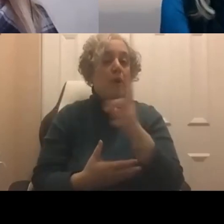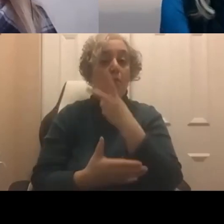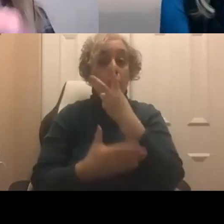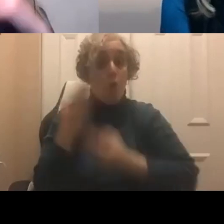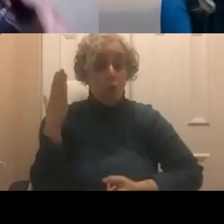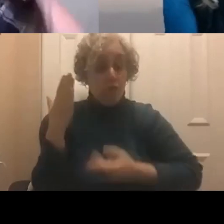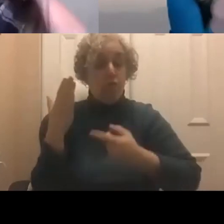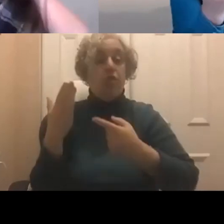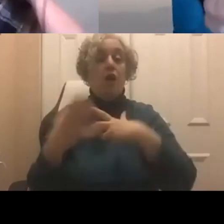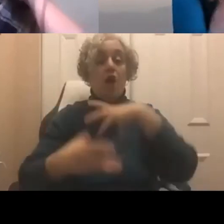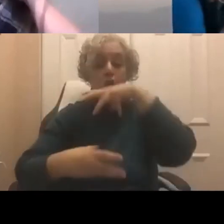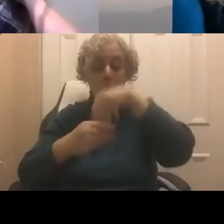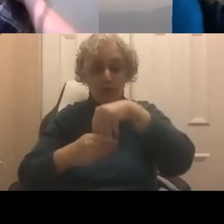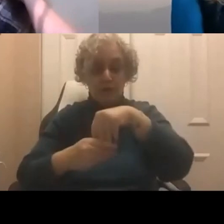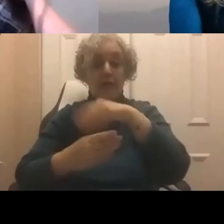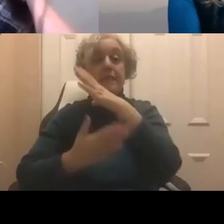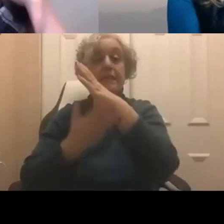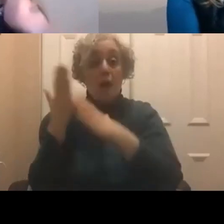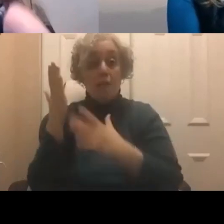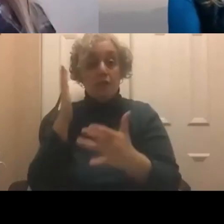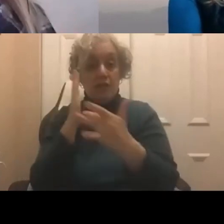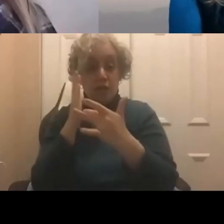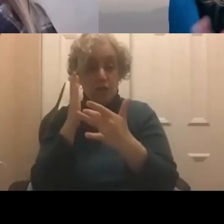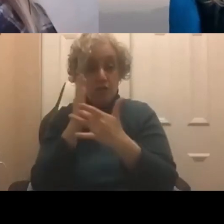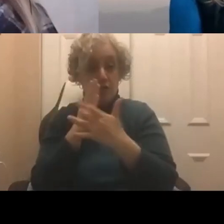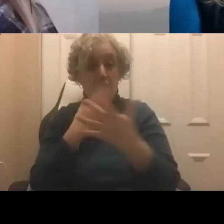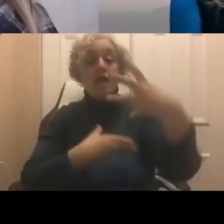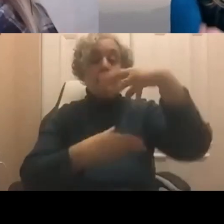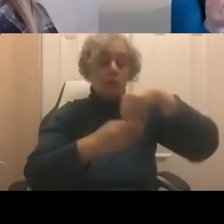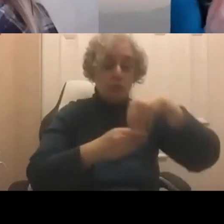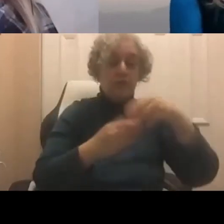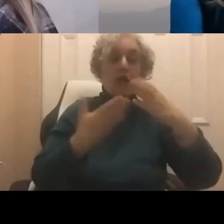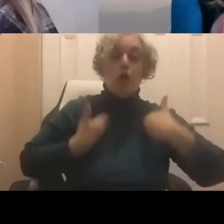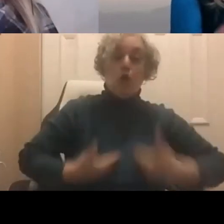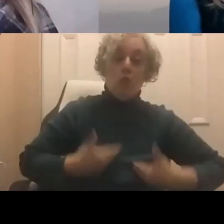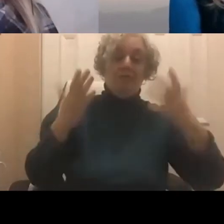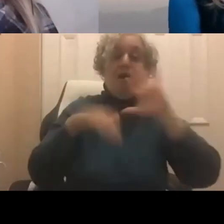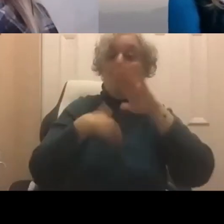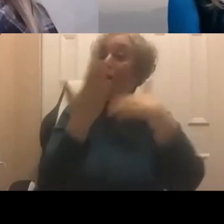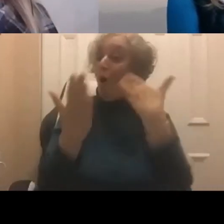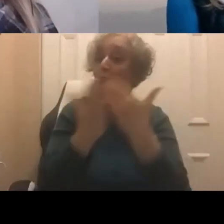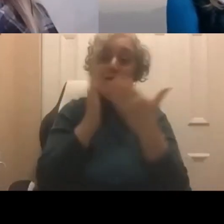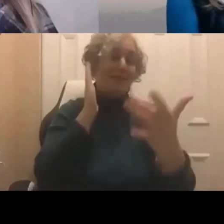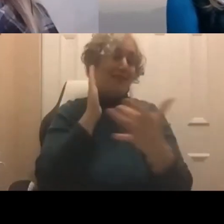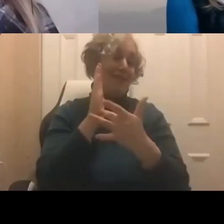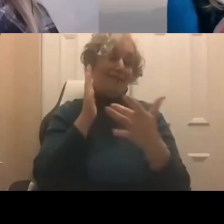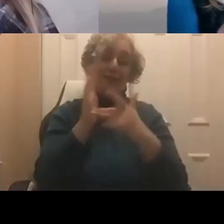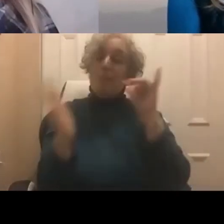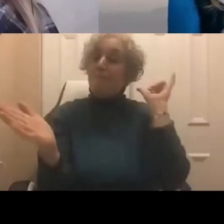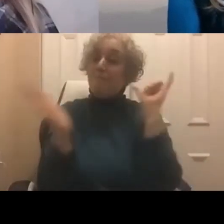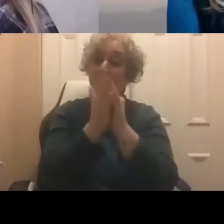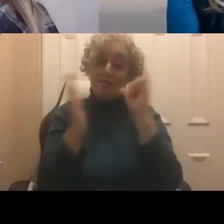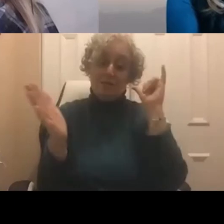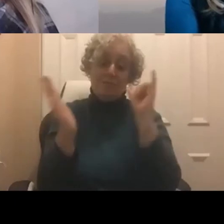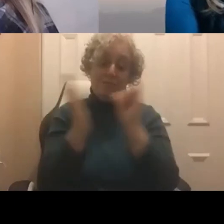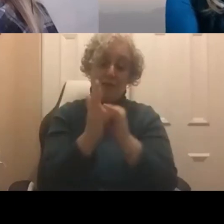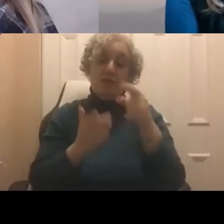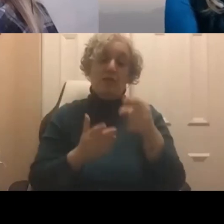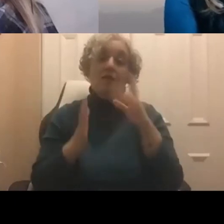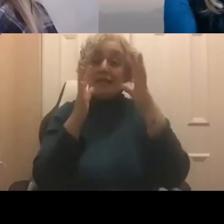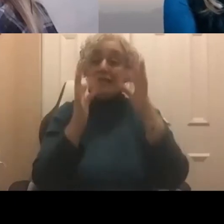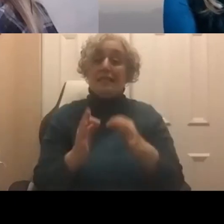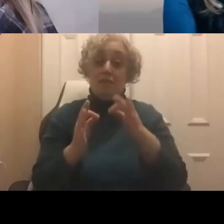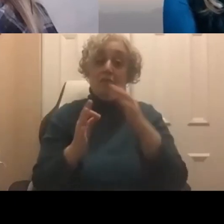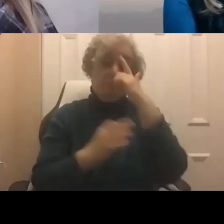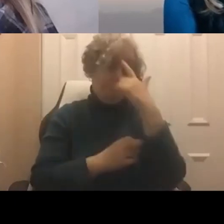some tech, and some human, it's not all tech, and what that proportion is, has to be determined by those